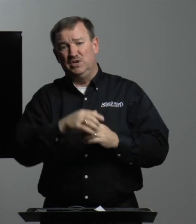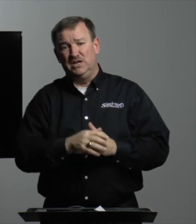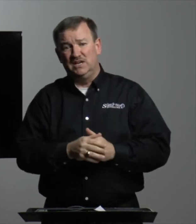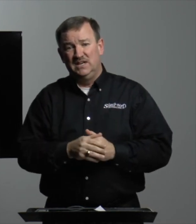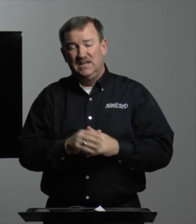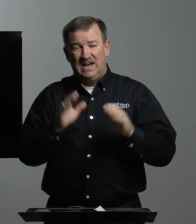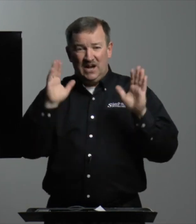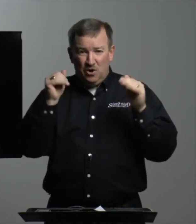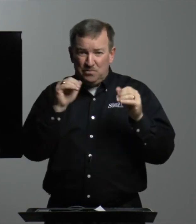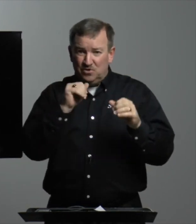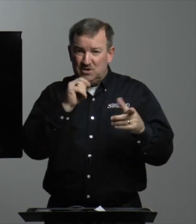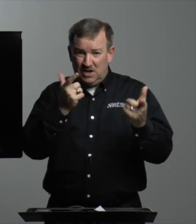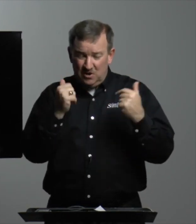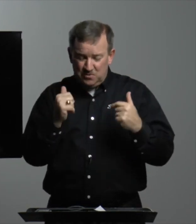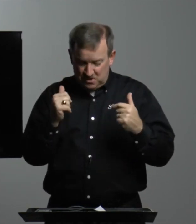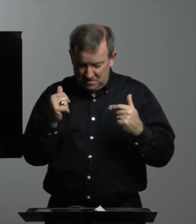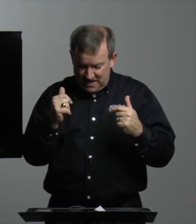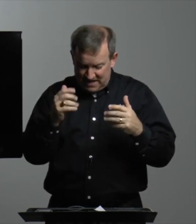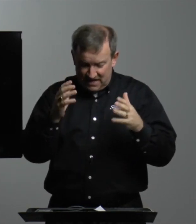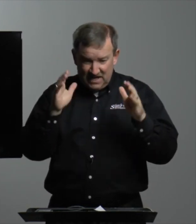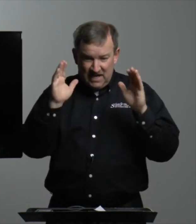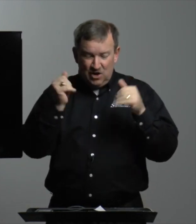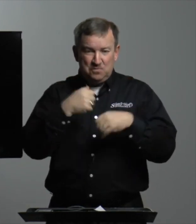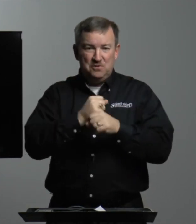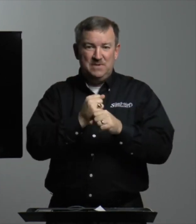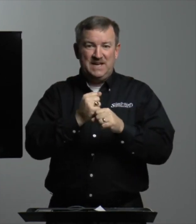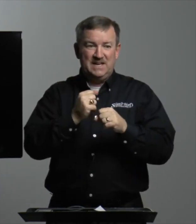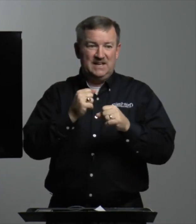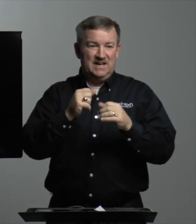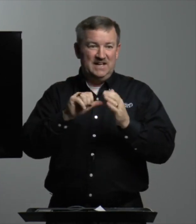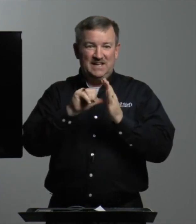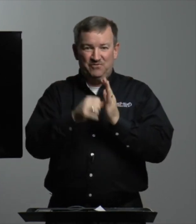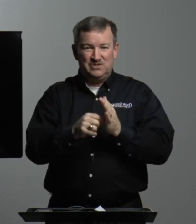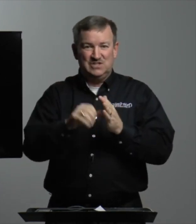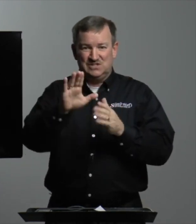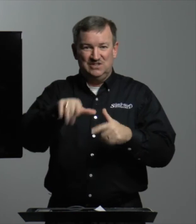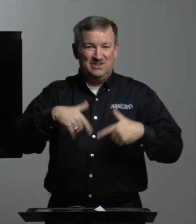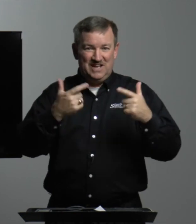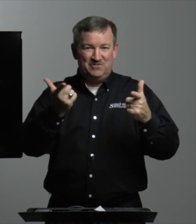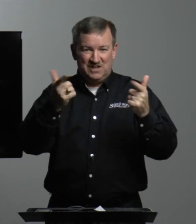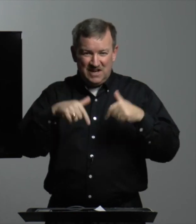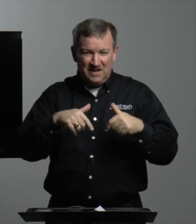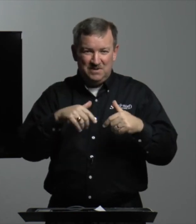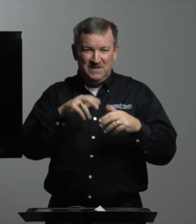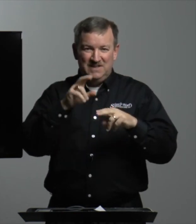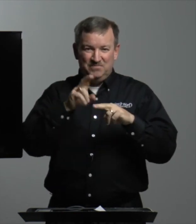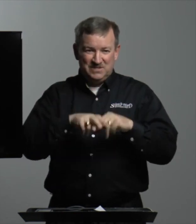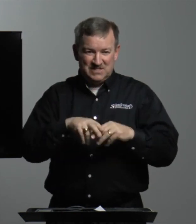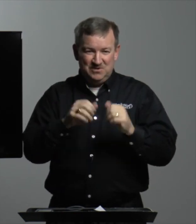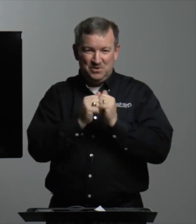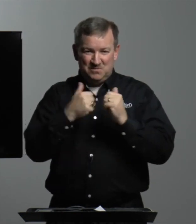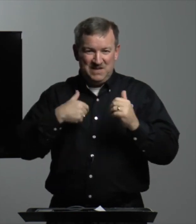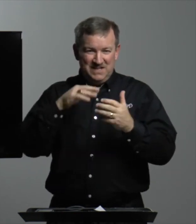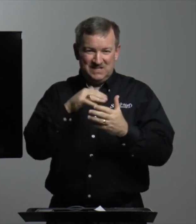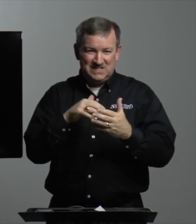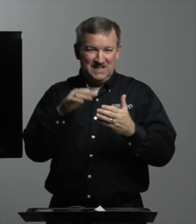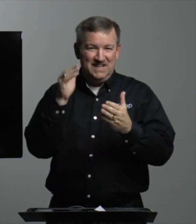week. I hope you'll come back. I hope you'll make it an emphasis in your life to come, and to sit with me, and to study